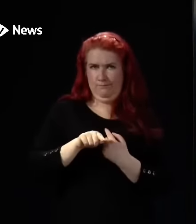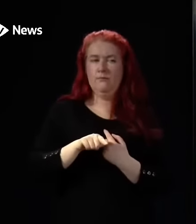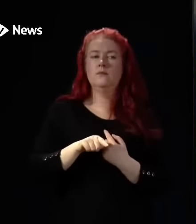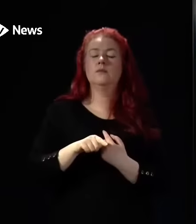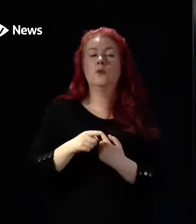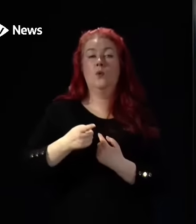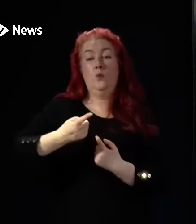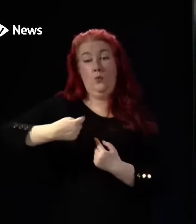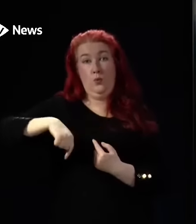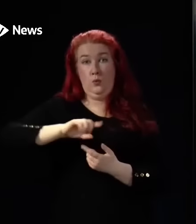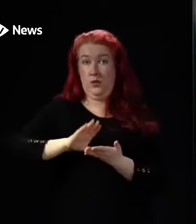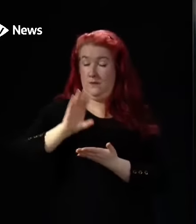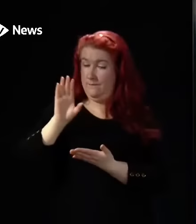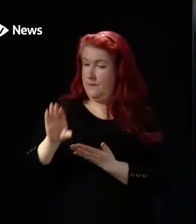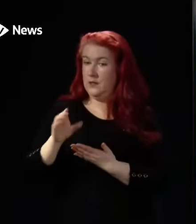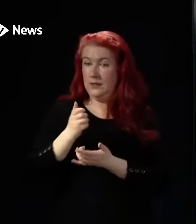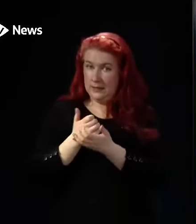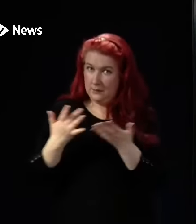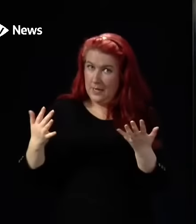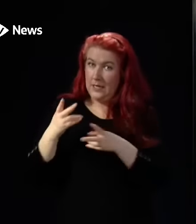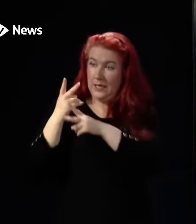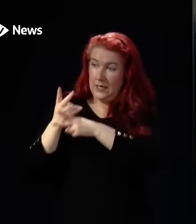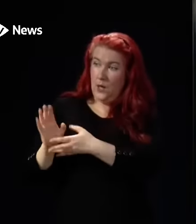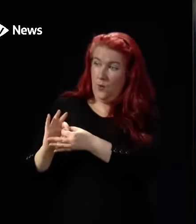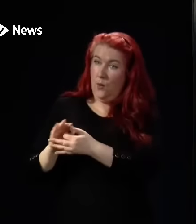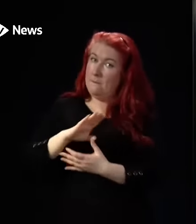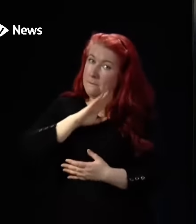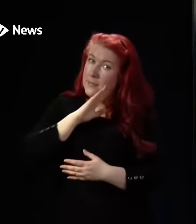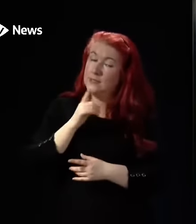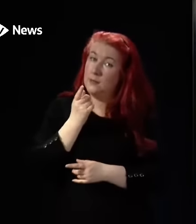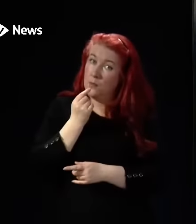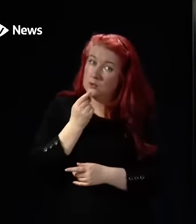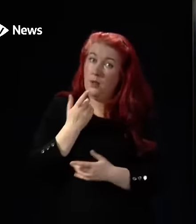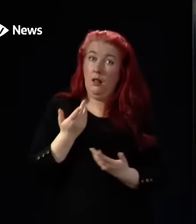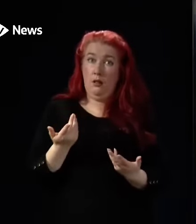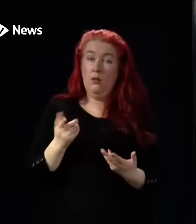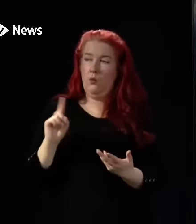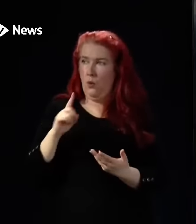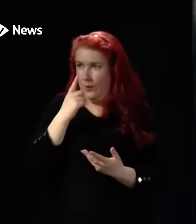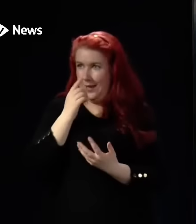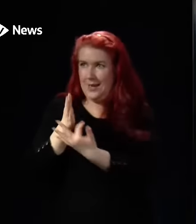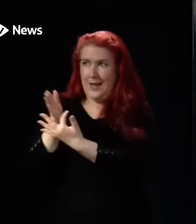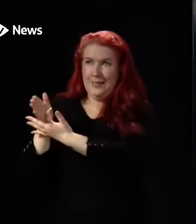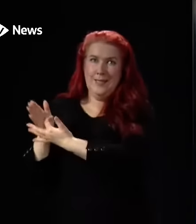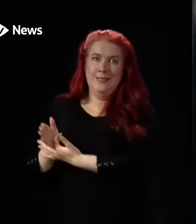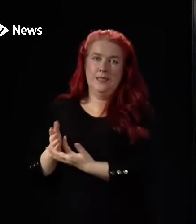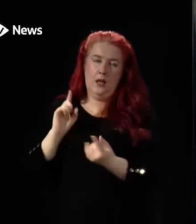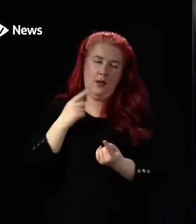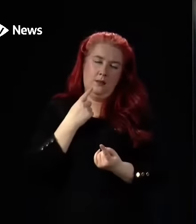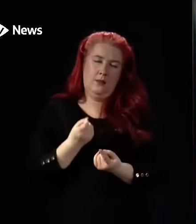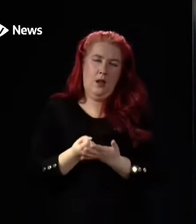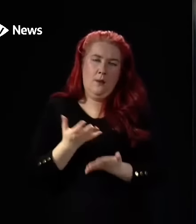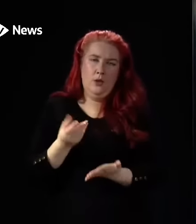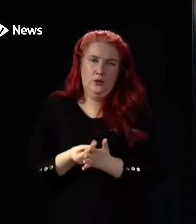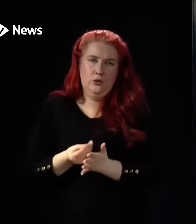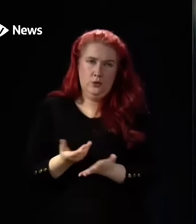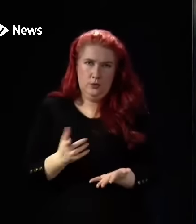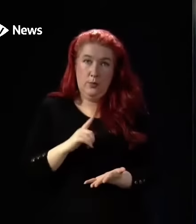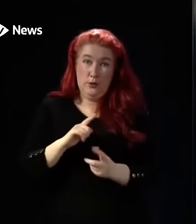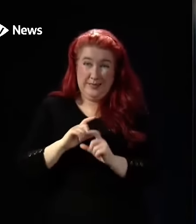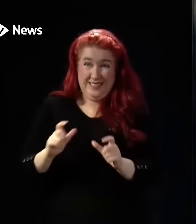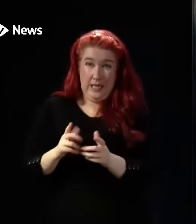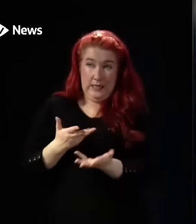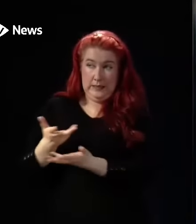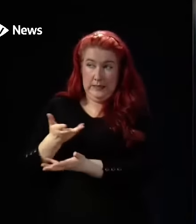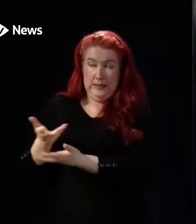we will fund as many care home beds as we can access. Obviously, I'm not going to say today exactly how much that is, because we are still